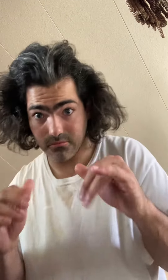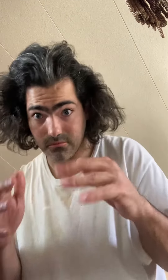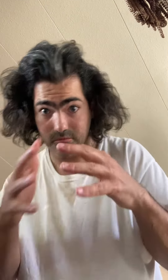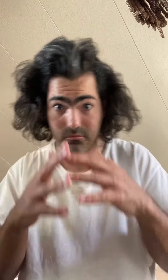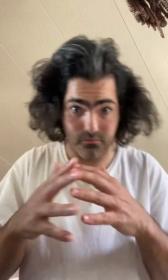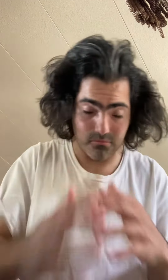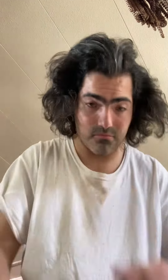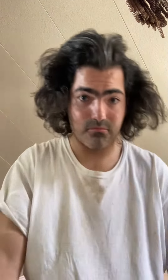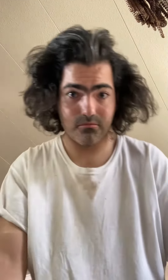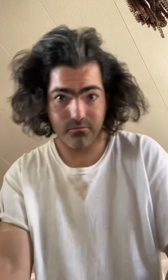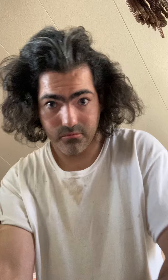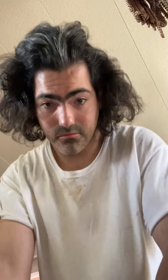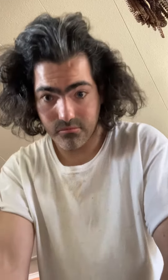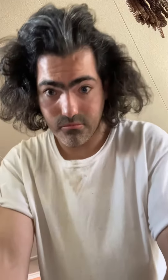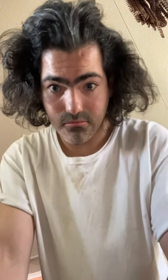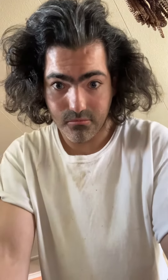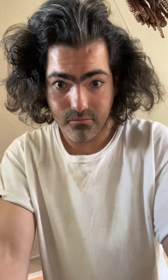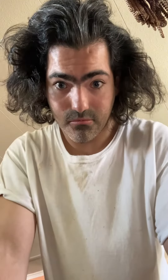Barbecue, Lou, was here Only a wiener schnitzel